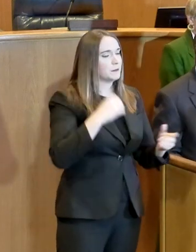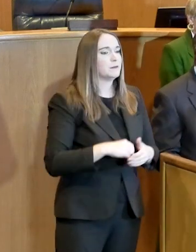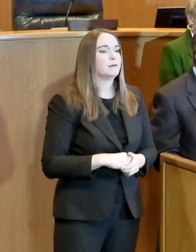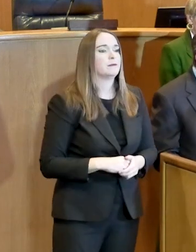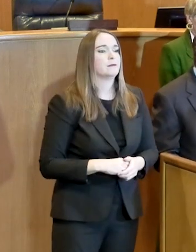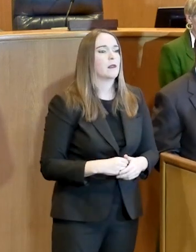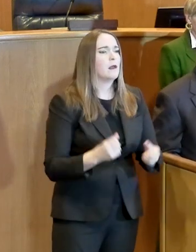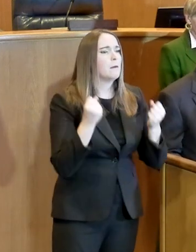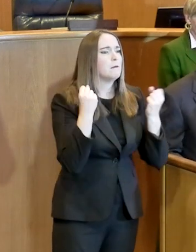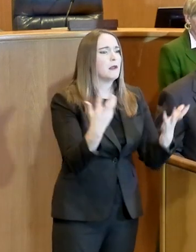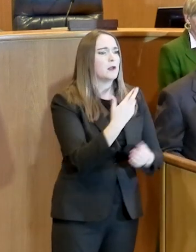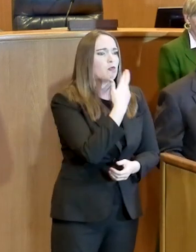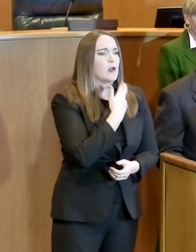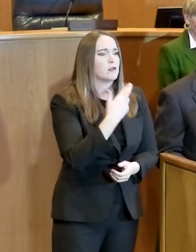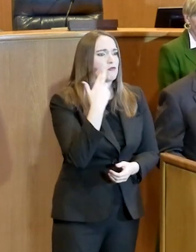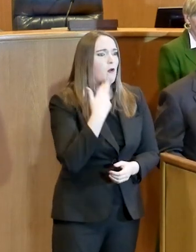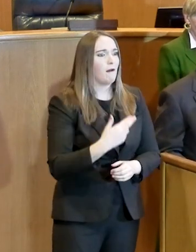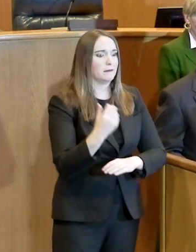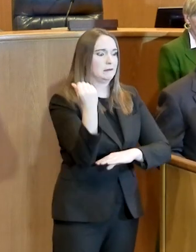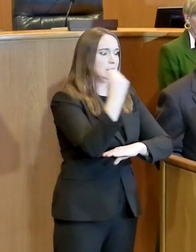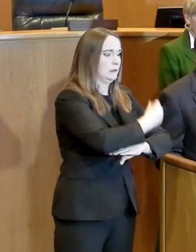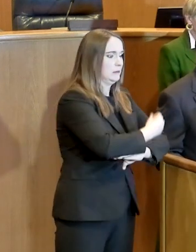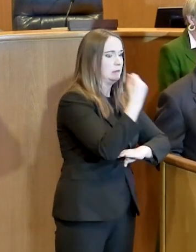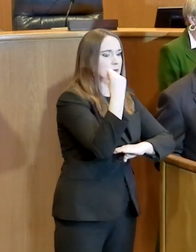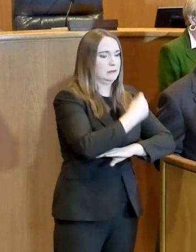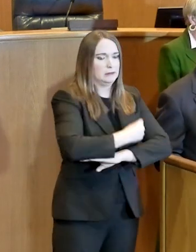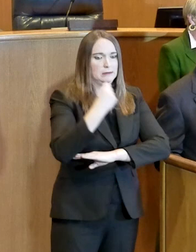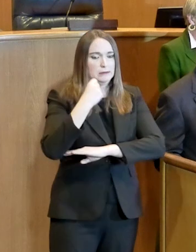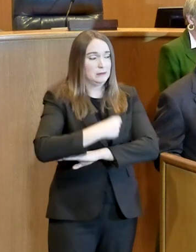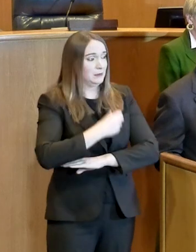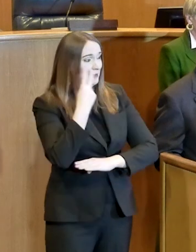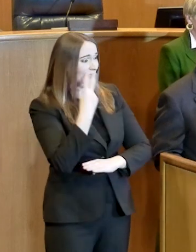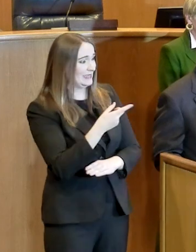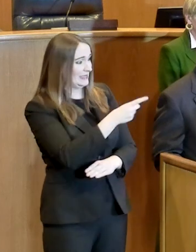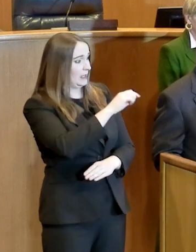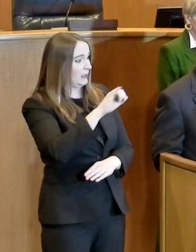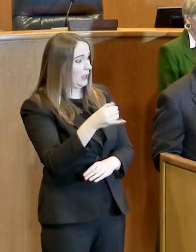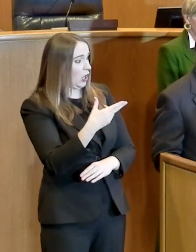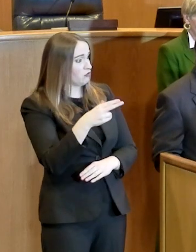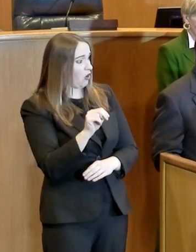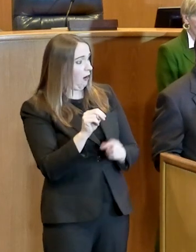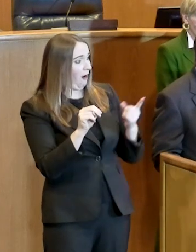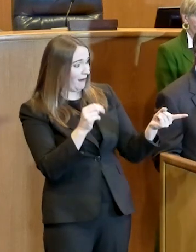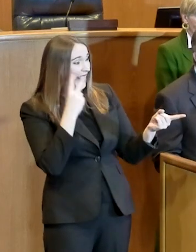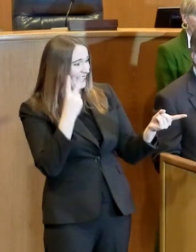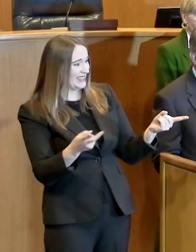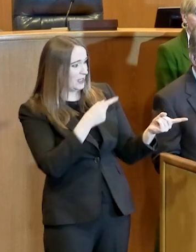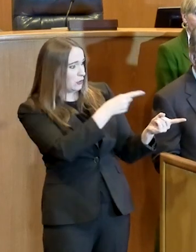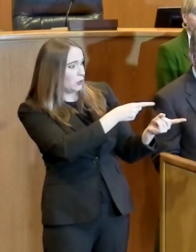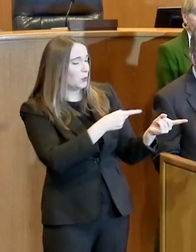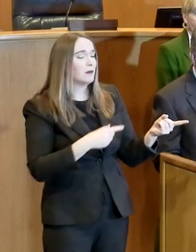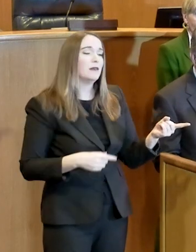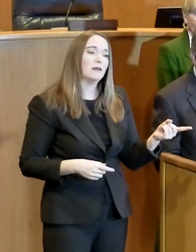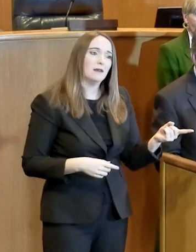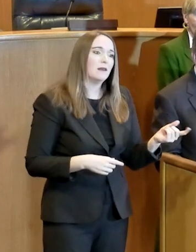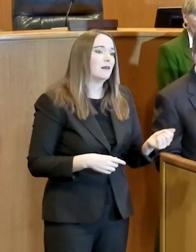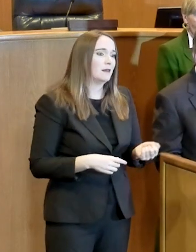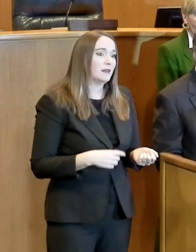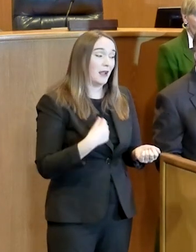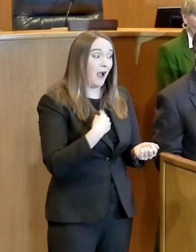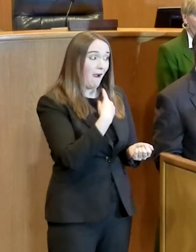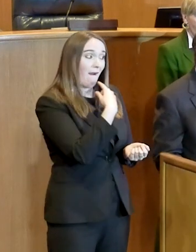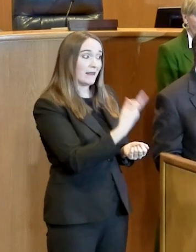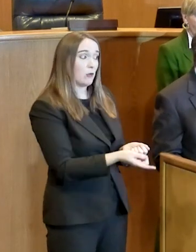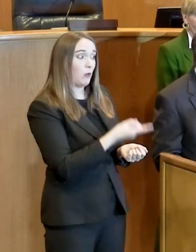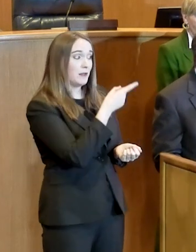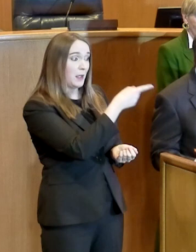dining areas. I see John Bonnell here, and I know that y'all are making an effort to do some things. You can tell that I told him that he was